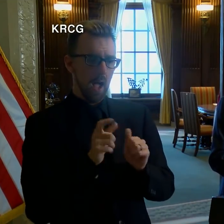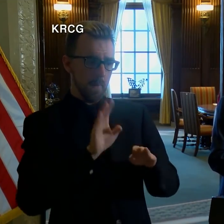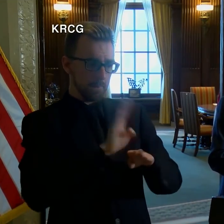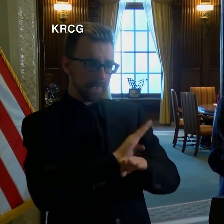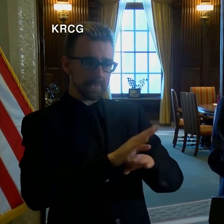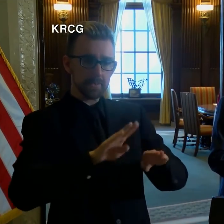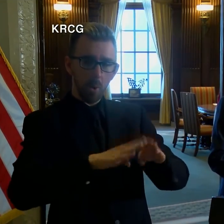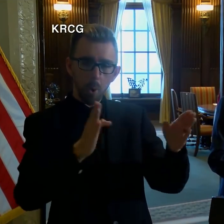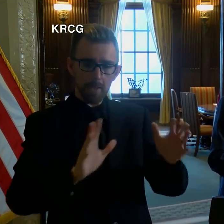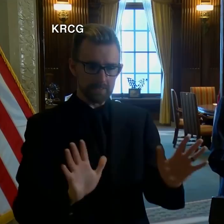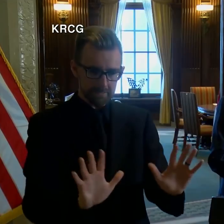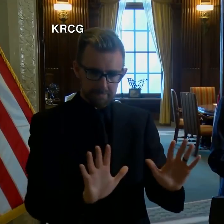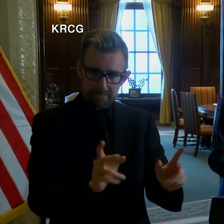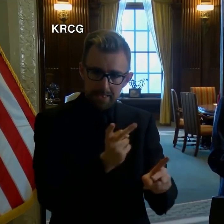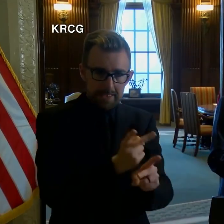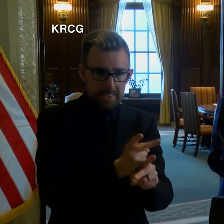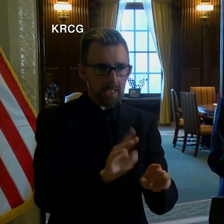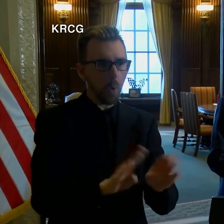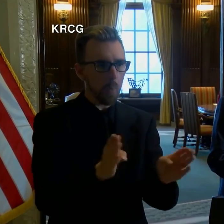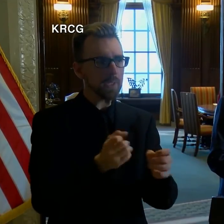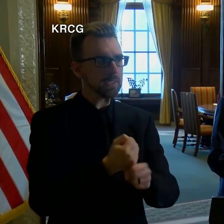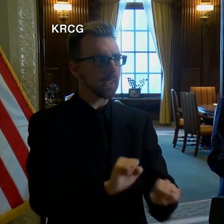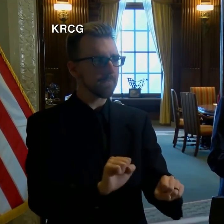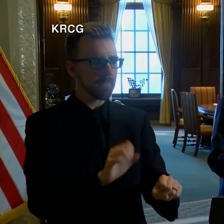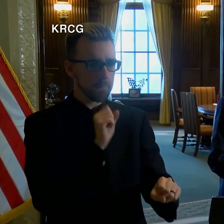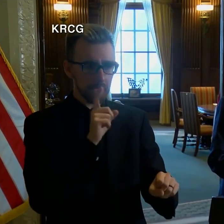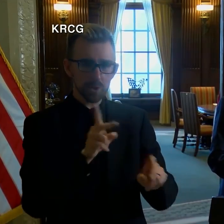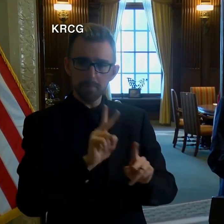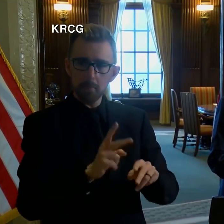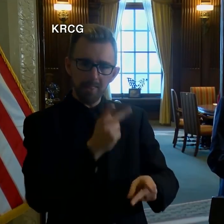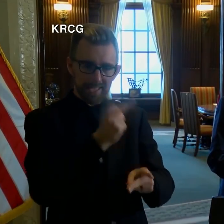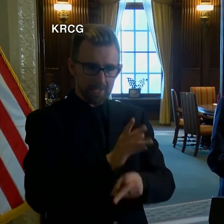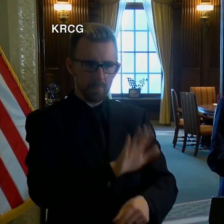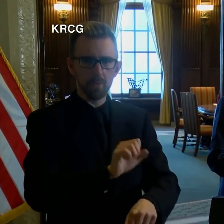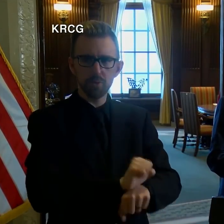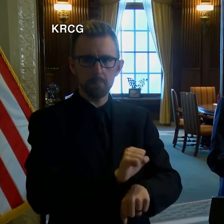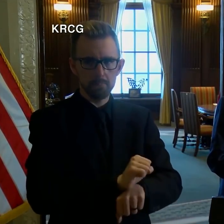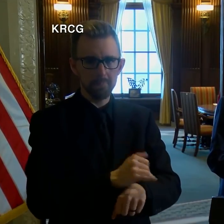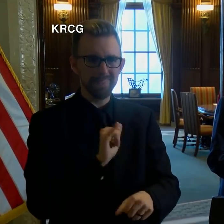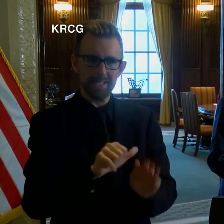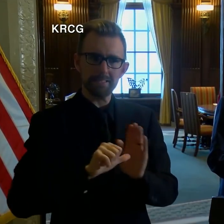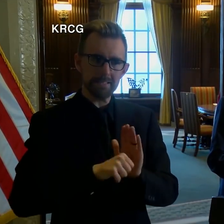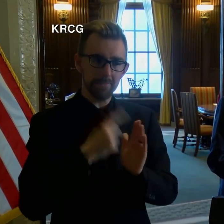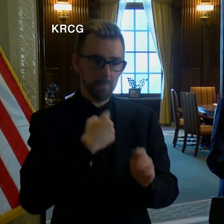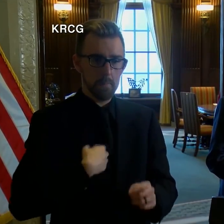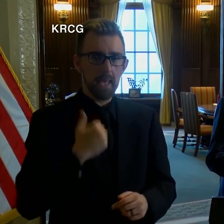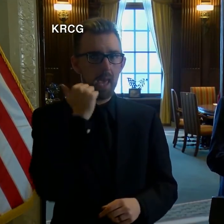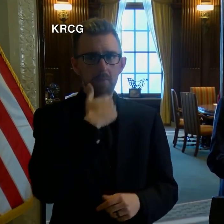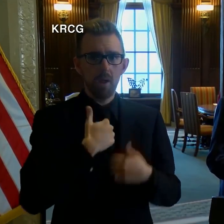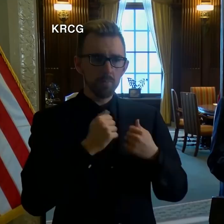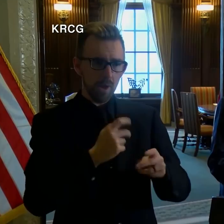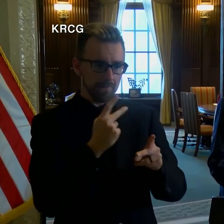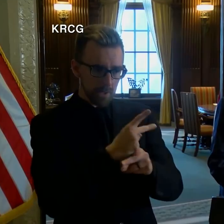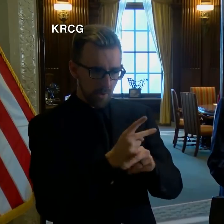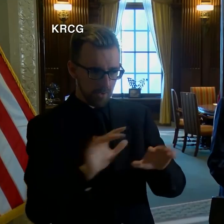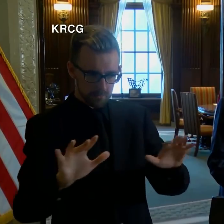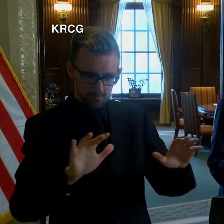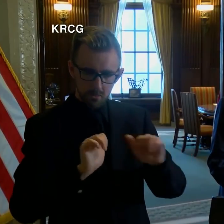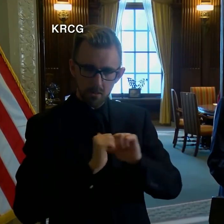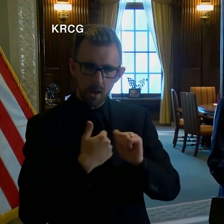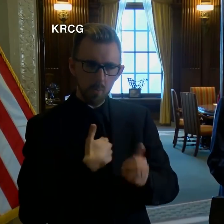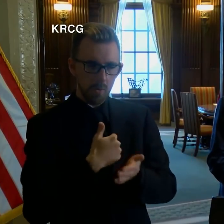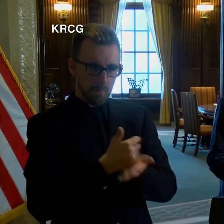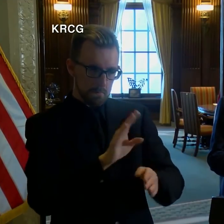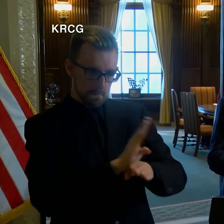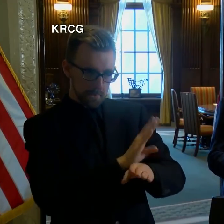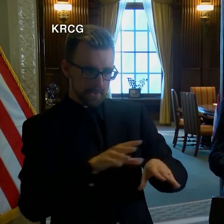open as long as we can keep them open safely to make sure people maintain those jobs. And that's important to me every day. I'm trying to figure out how can we help those